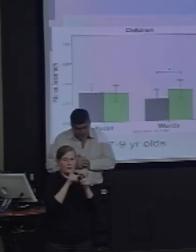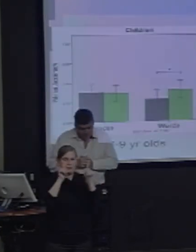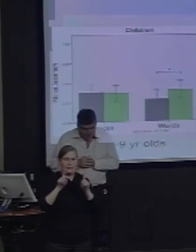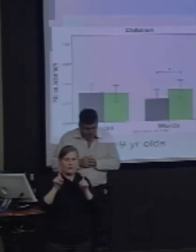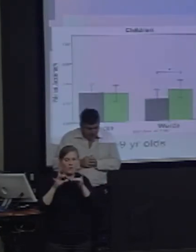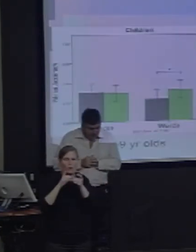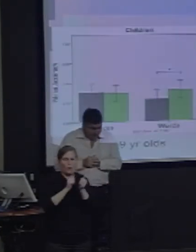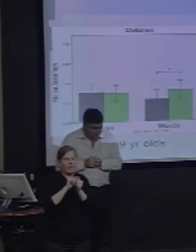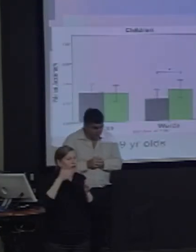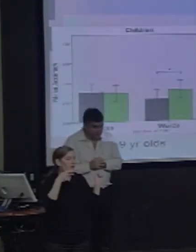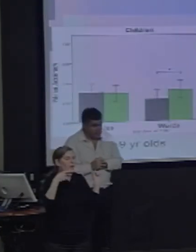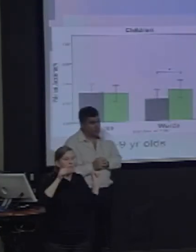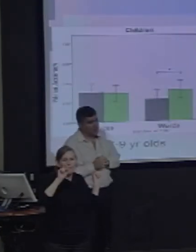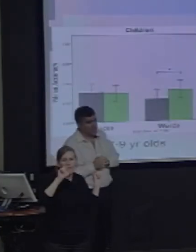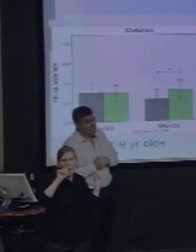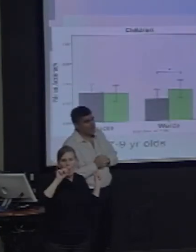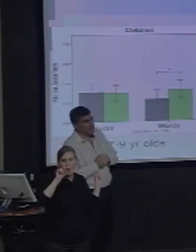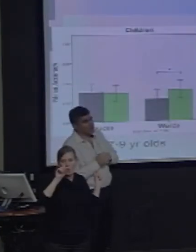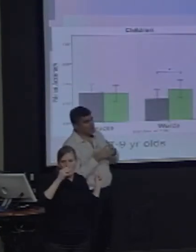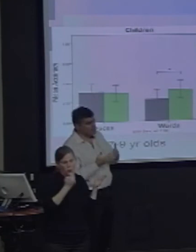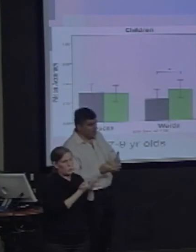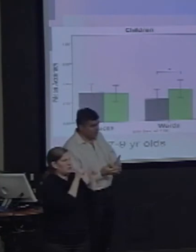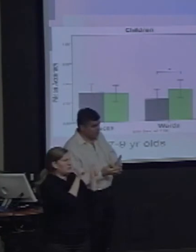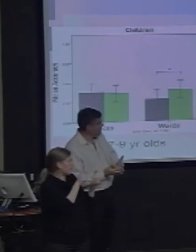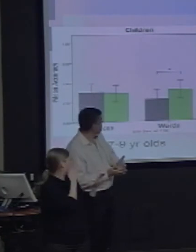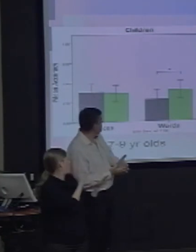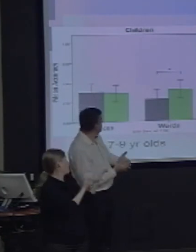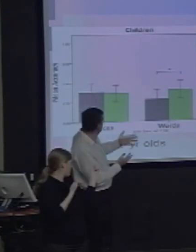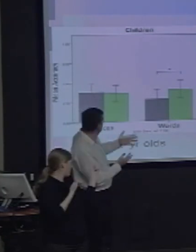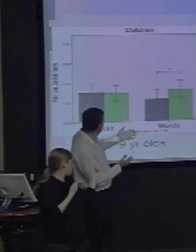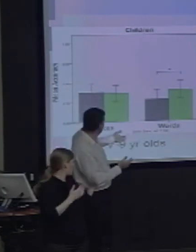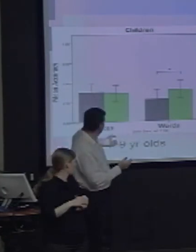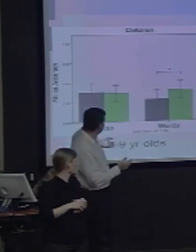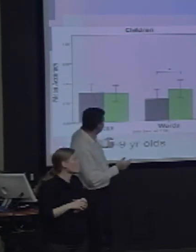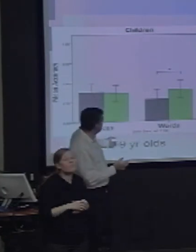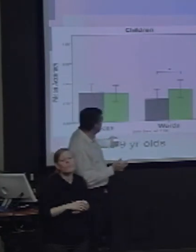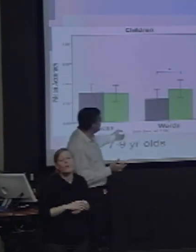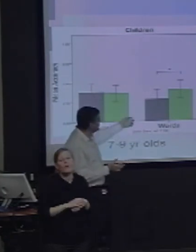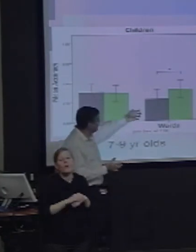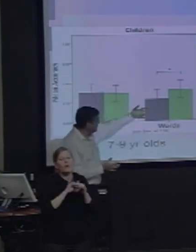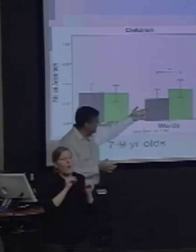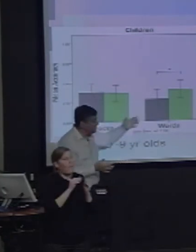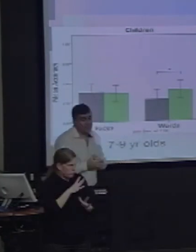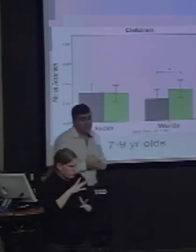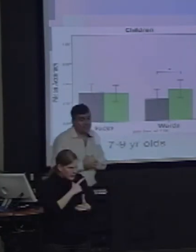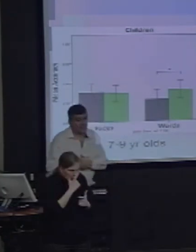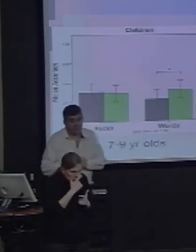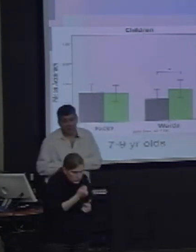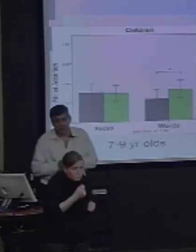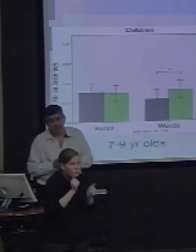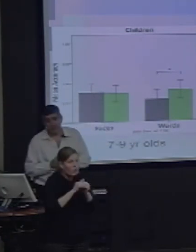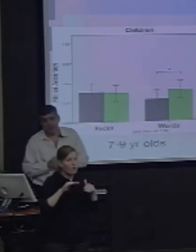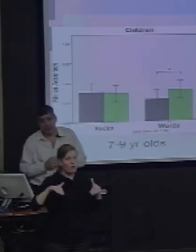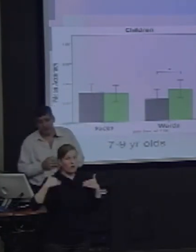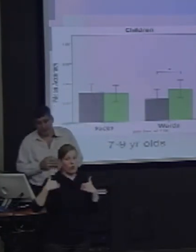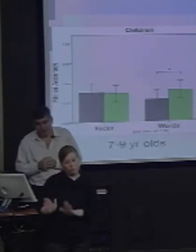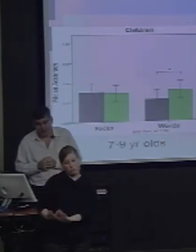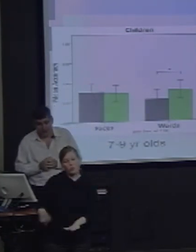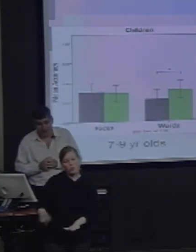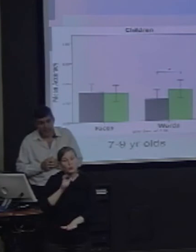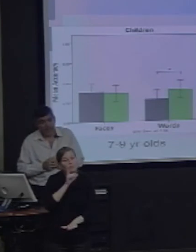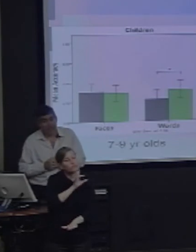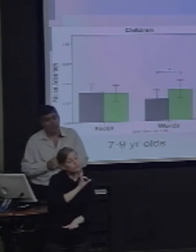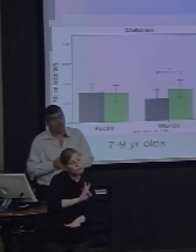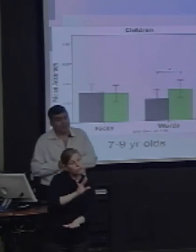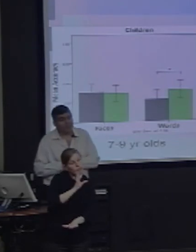What was interesting to us, though, was to look at younger children, seven to nine-year-olds, and adolescents, 11 to 13-year